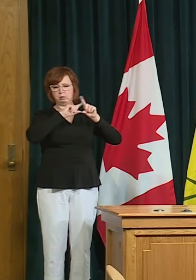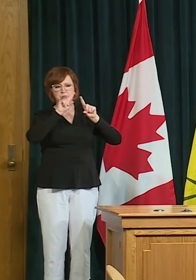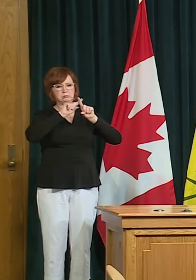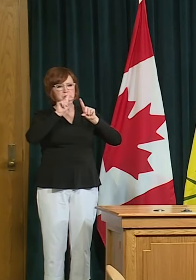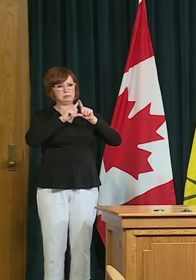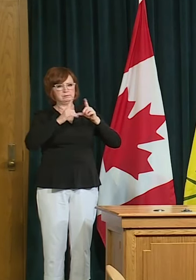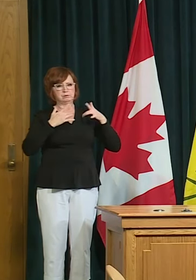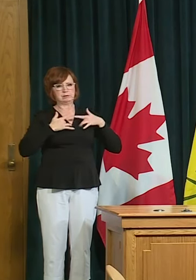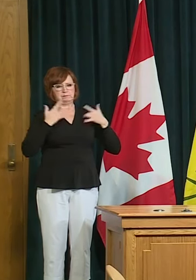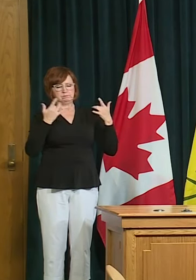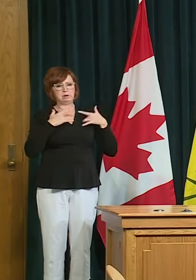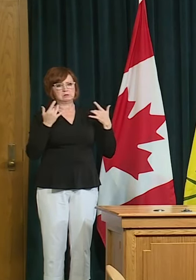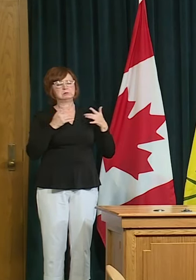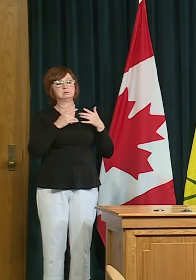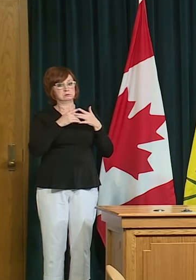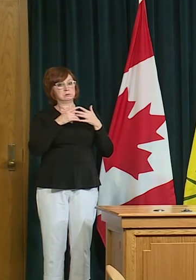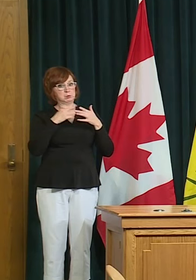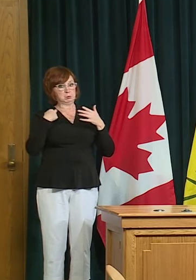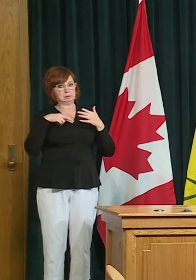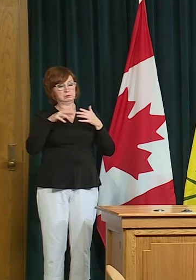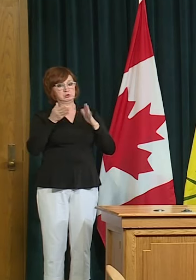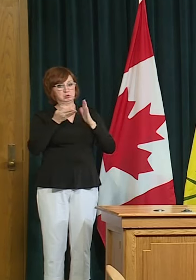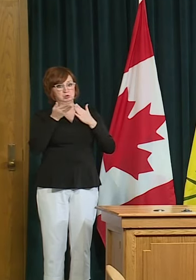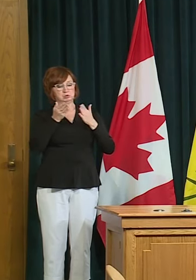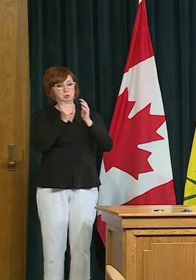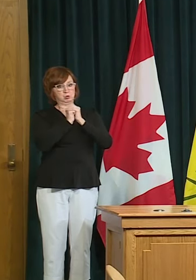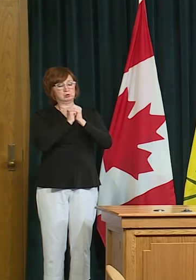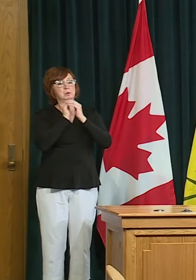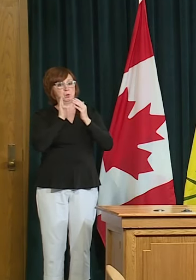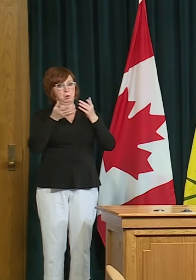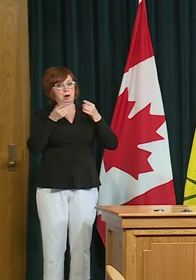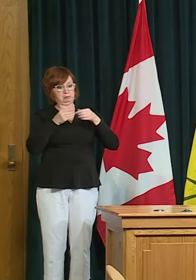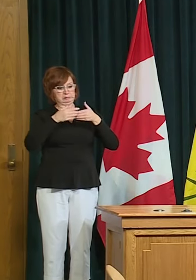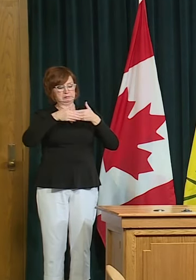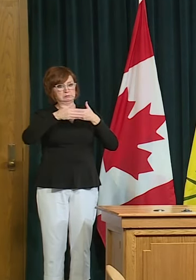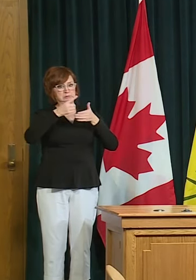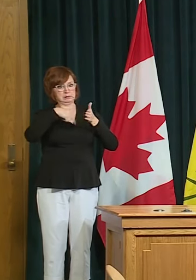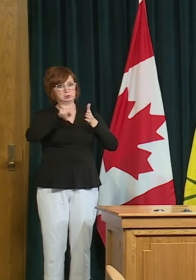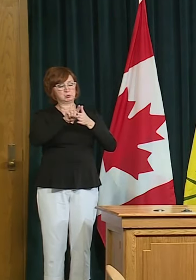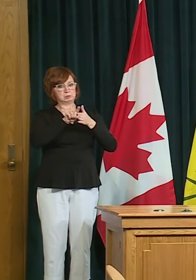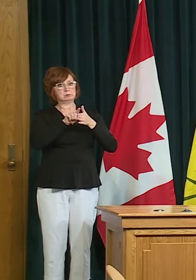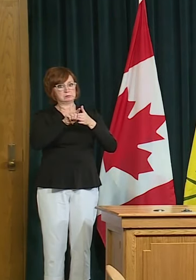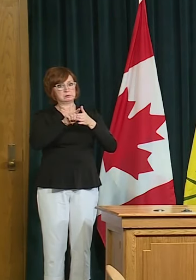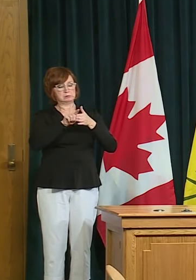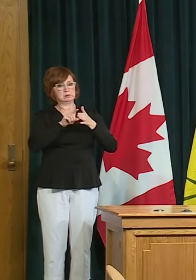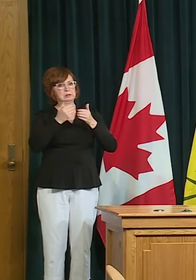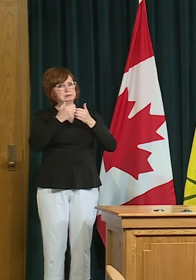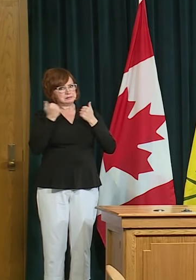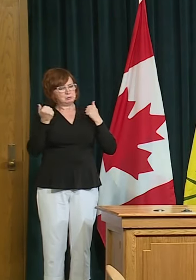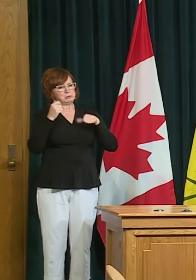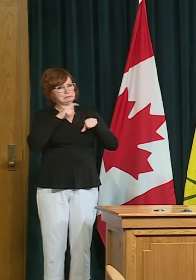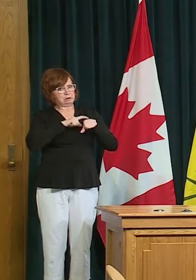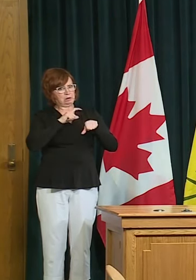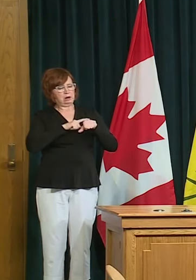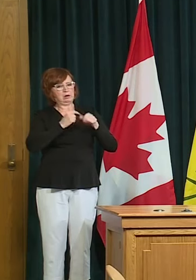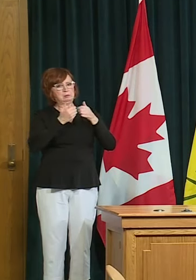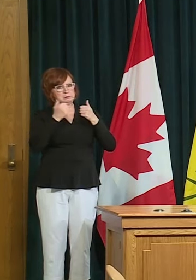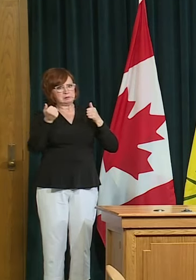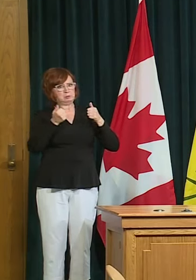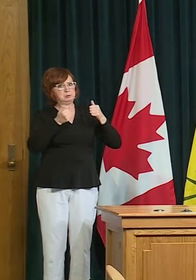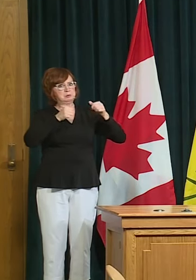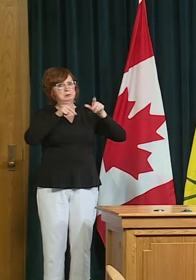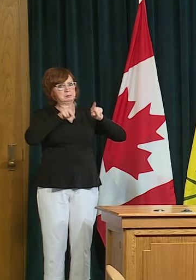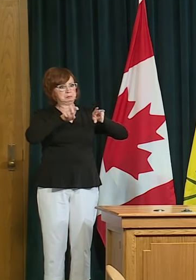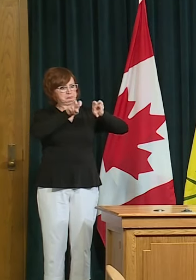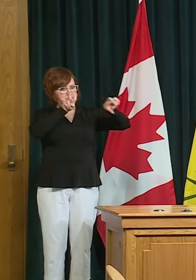will still not be allowed many large events sporting or cultural events will not be allowed and i'm not nowhere trying to